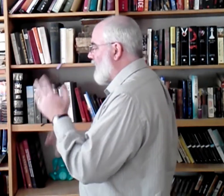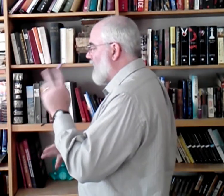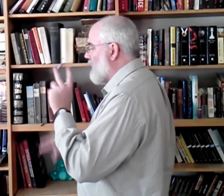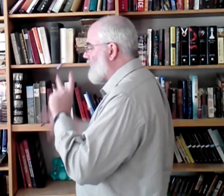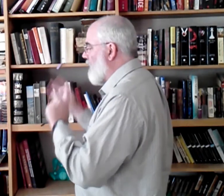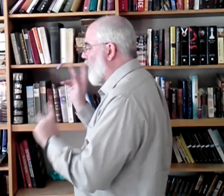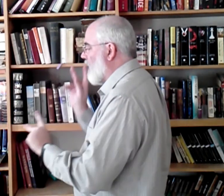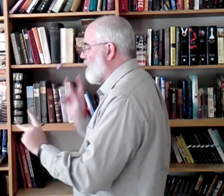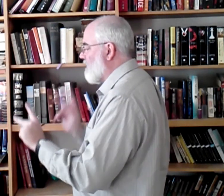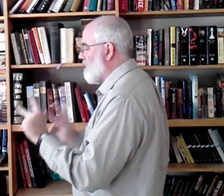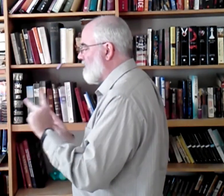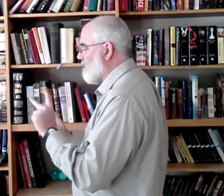Someone. 1.